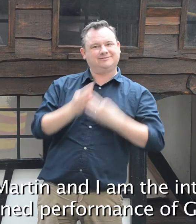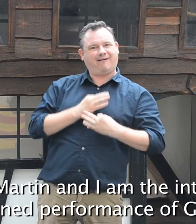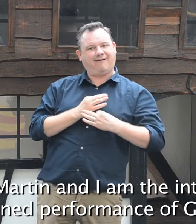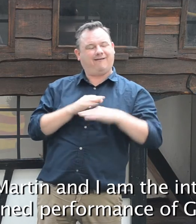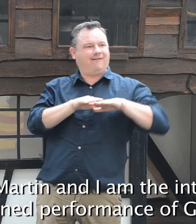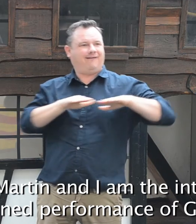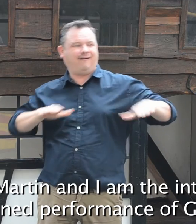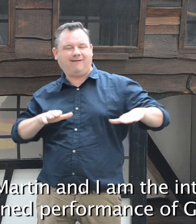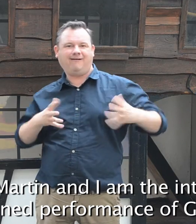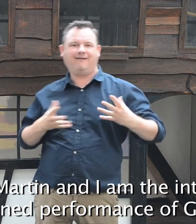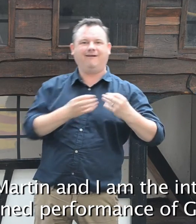Guerrilla.